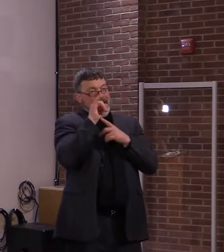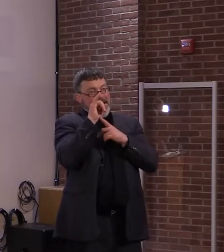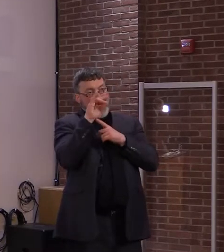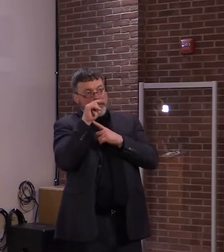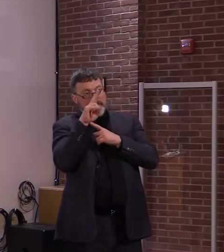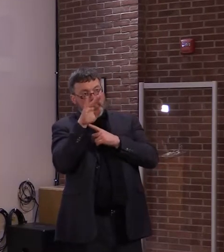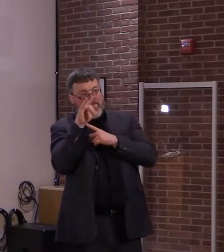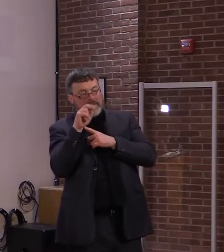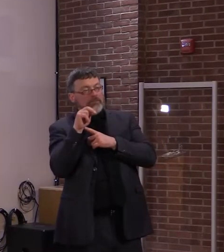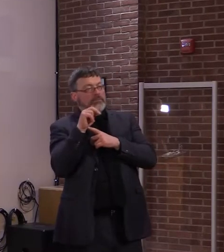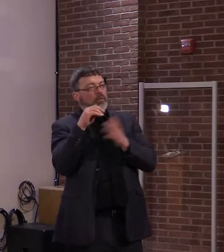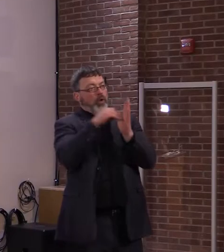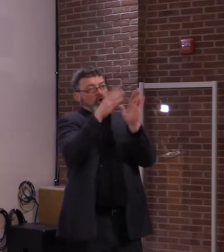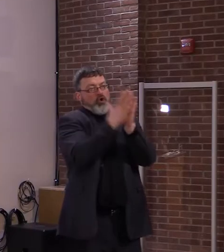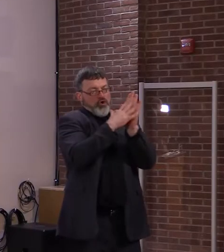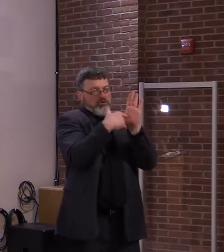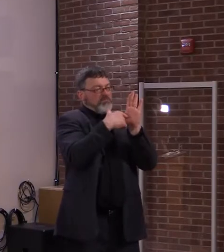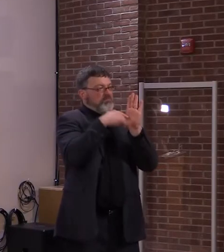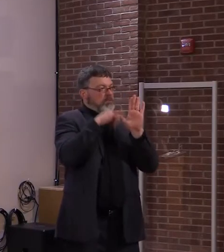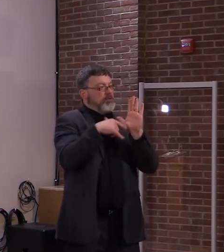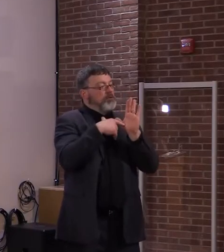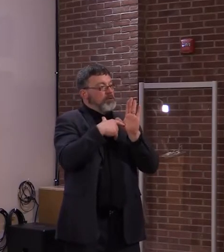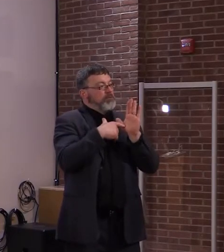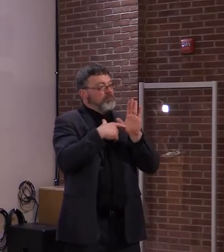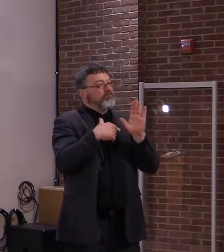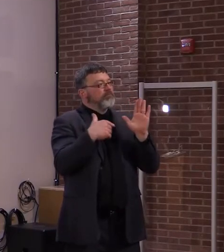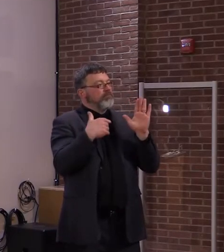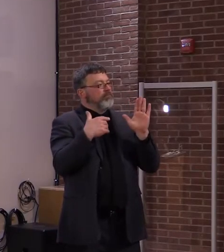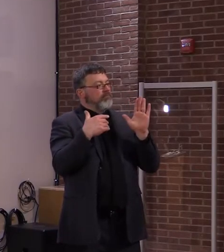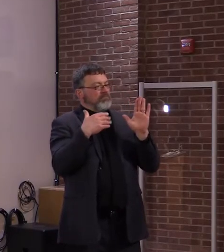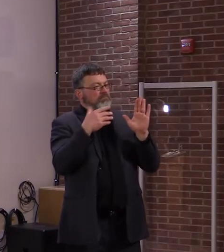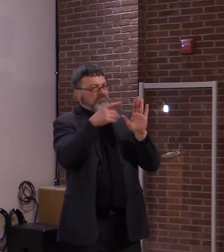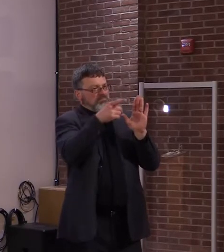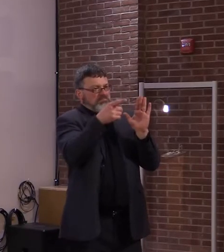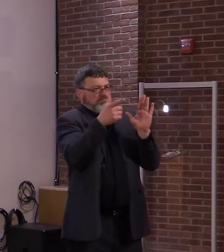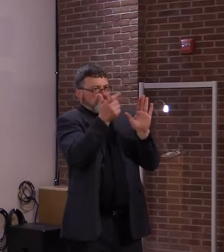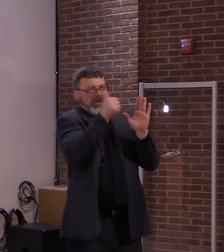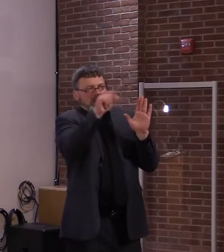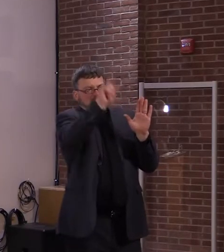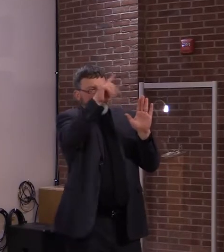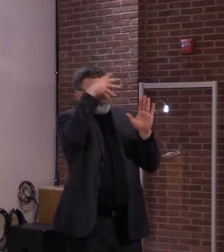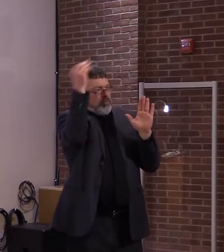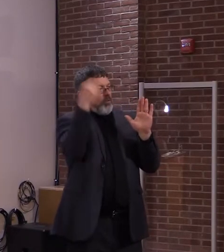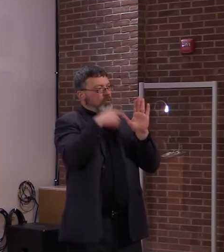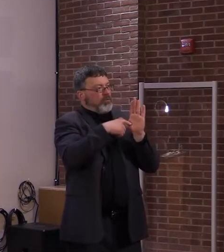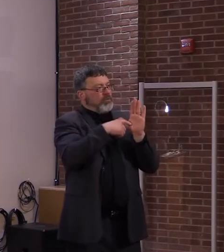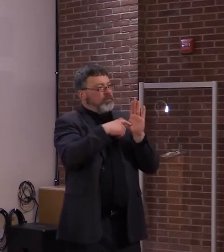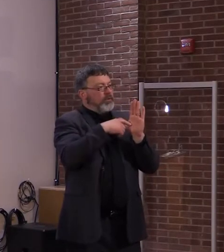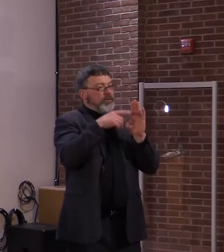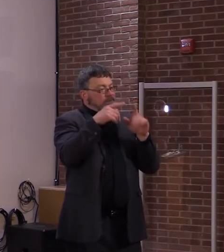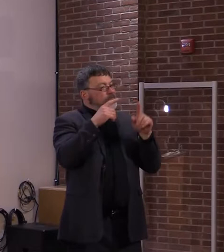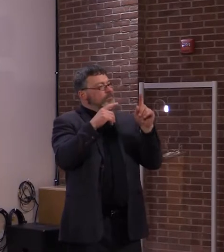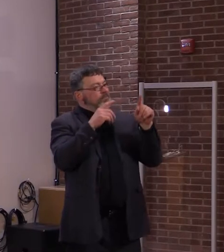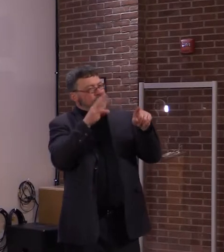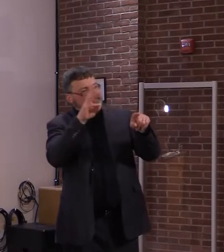pharmacy or whether it's by one of our own clinics that we run end up being recorded in the registry.